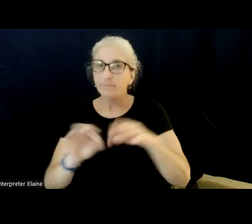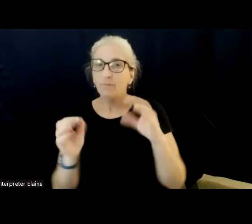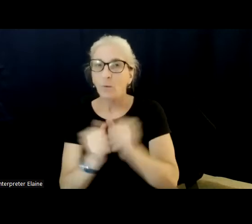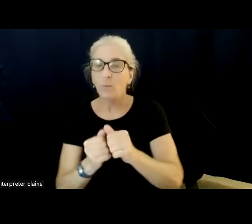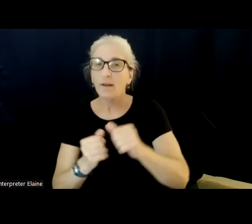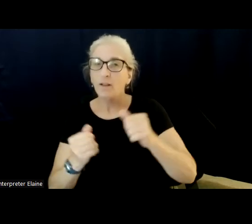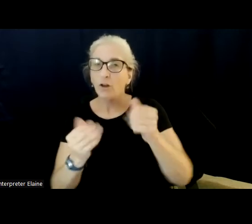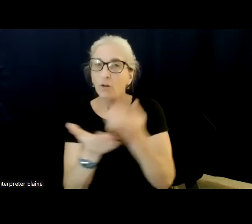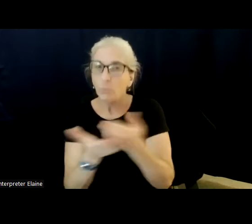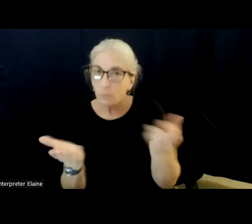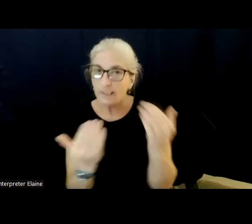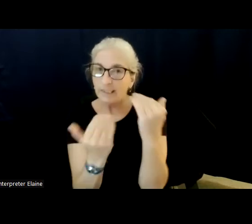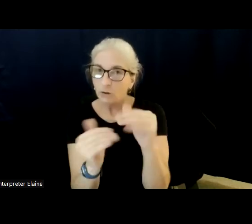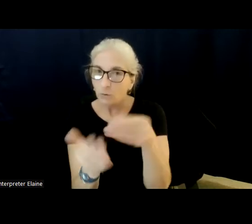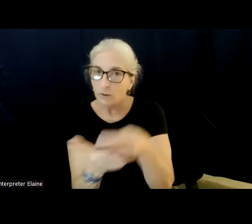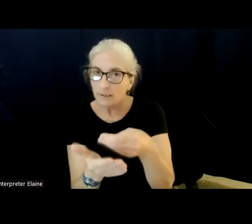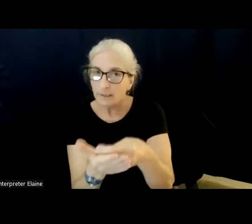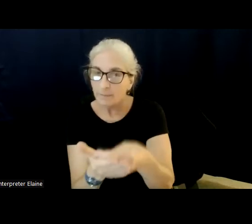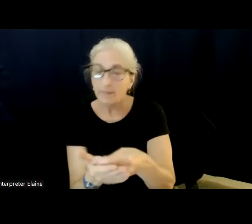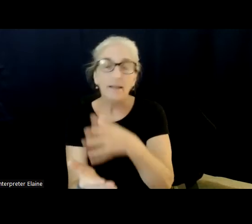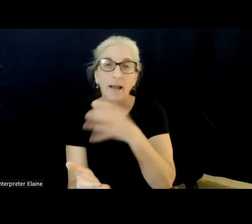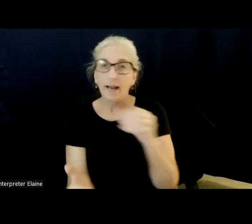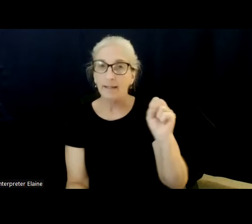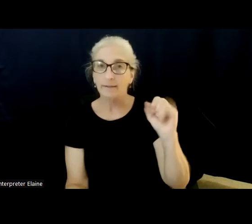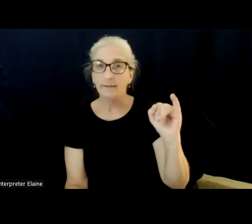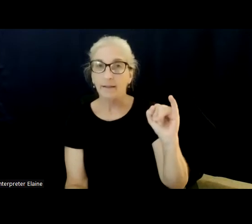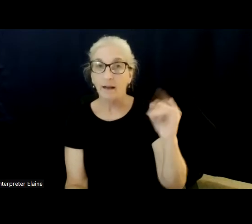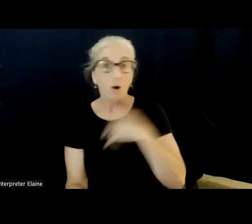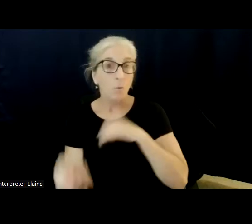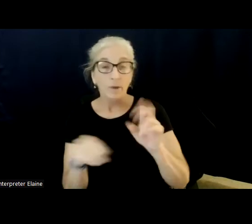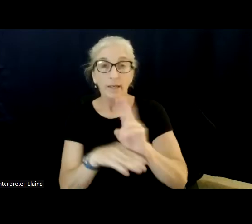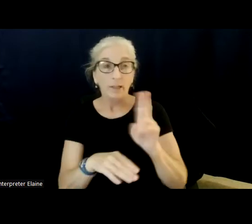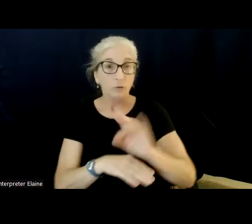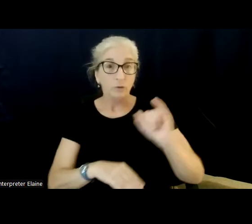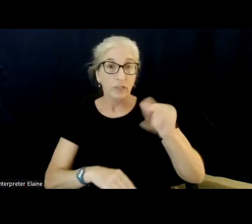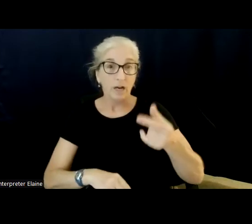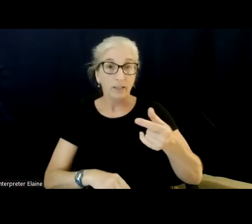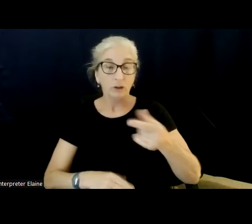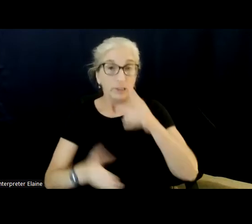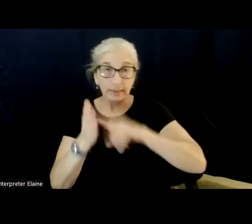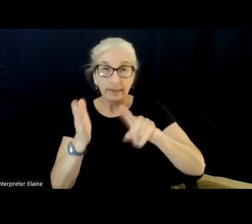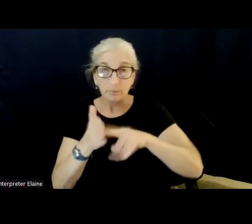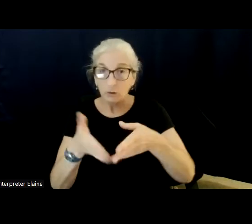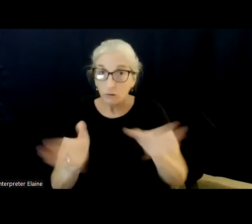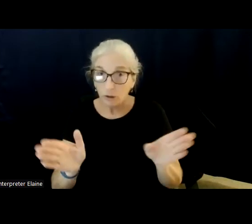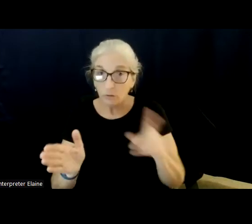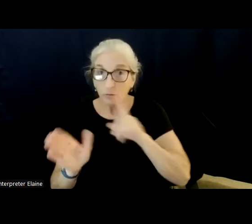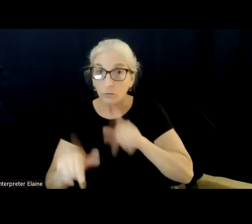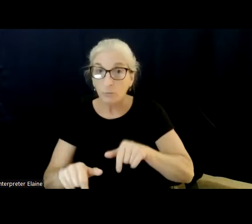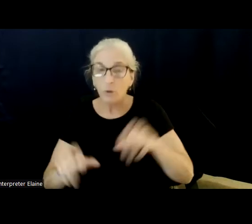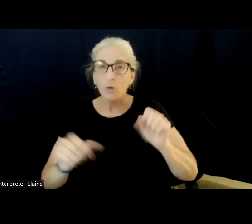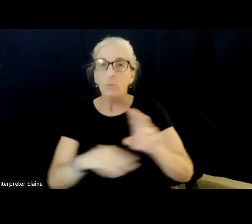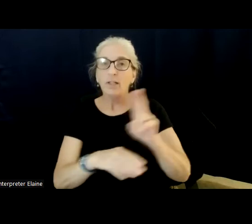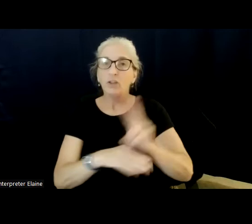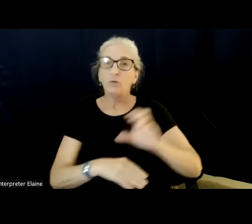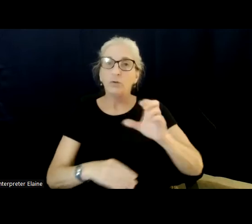what we need to do is we need to examine, and we can use the IG reports, the Inspector General reports, we can use the Congressional Budget Office. There's so